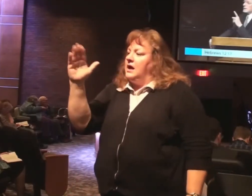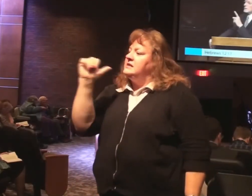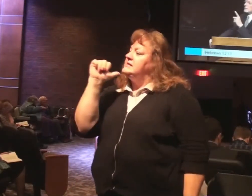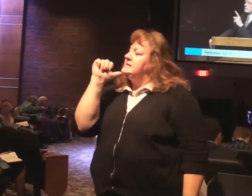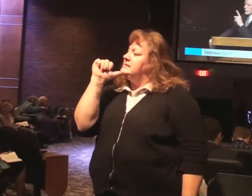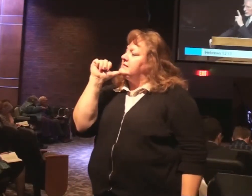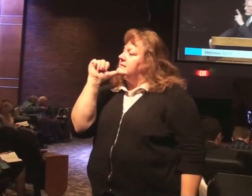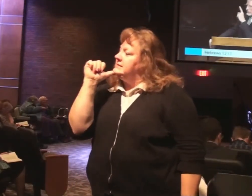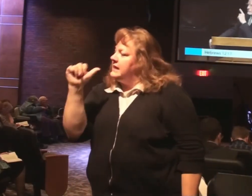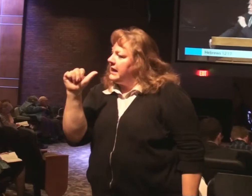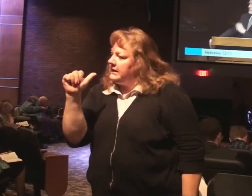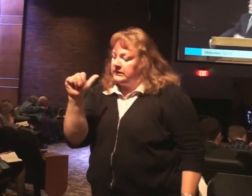forgive him.